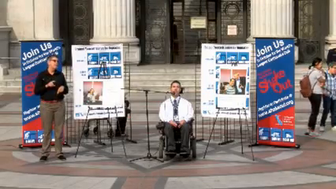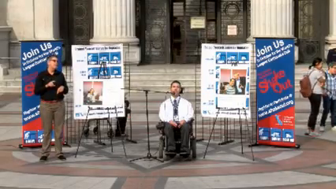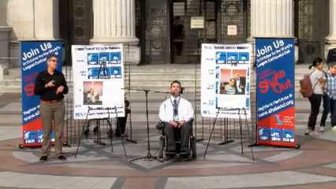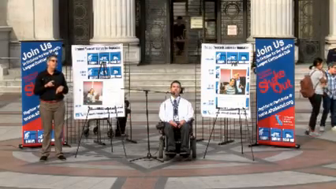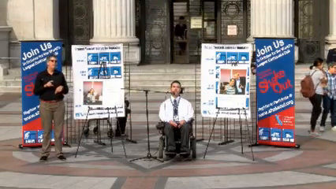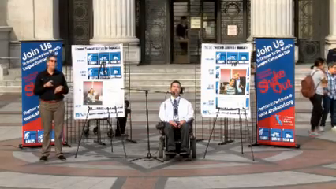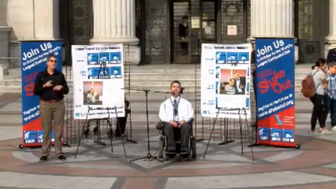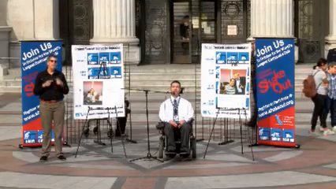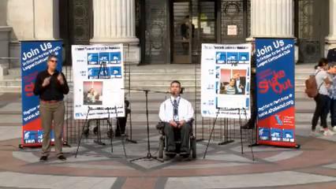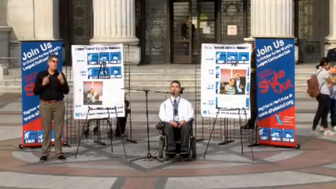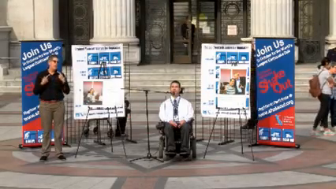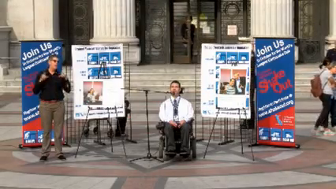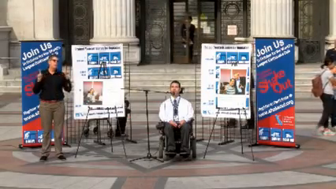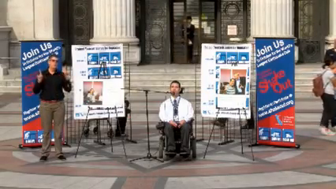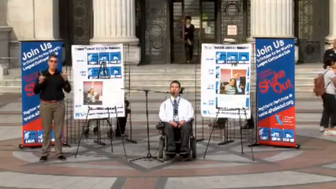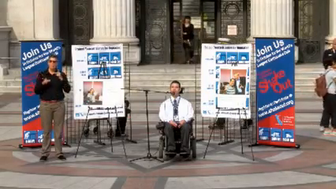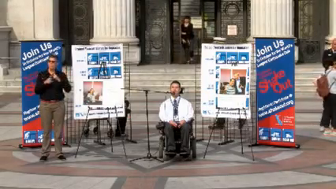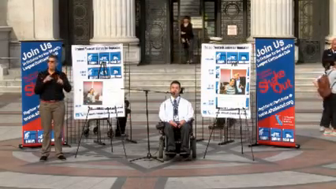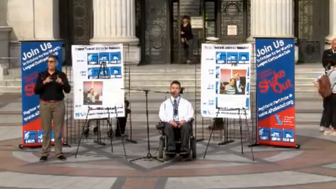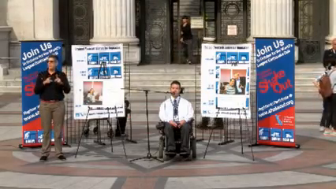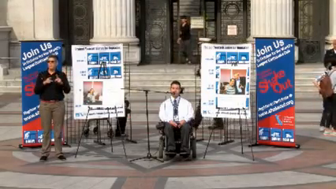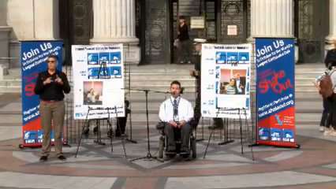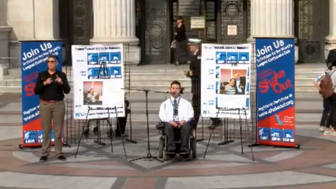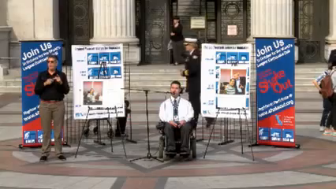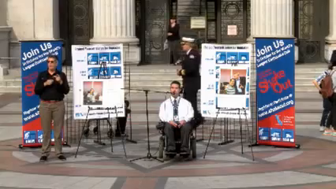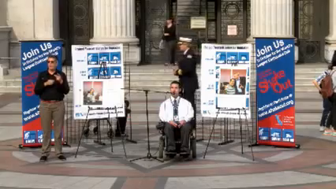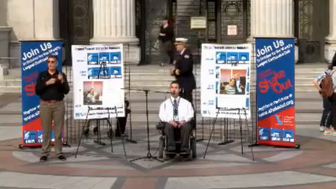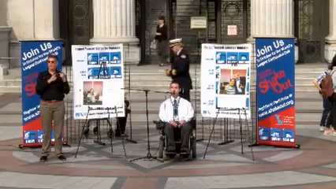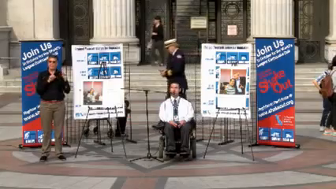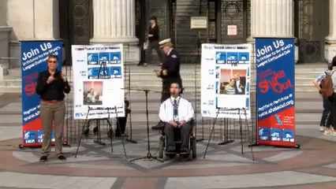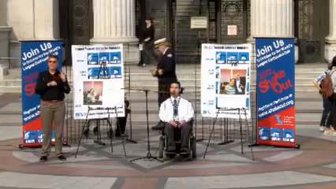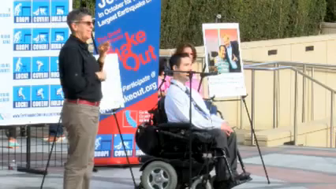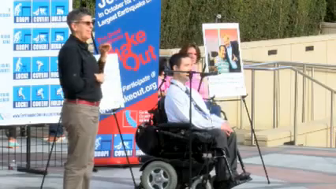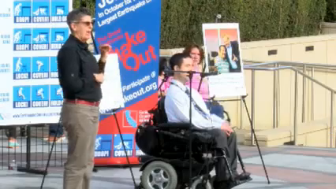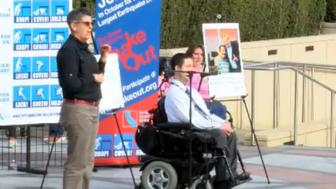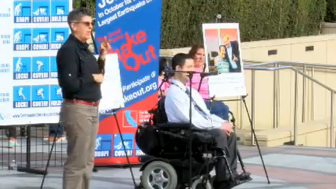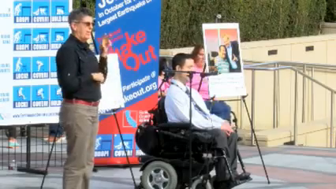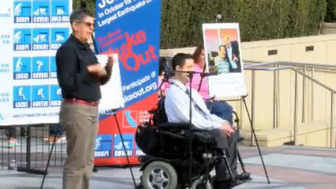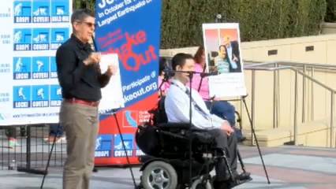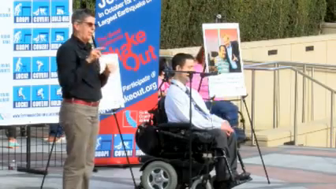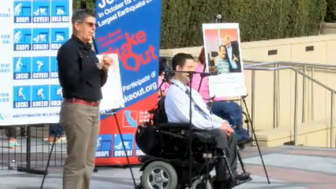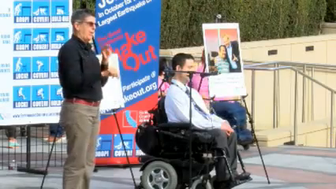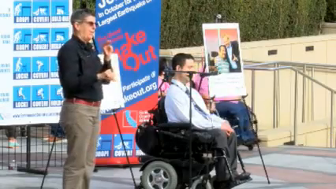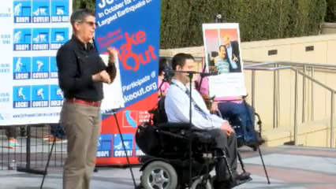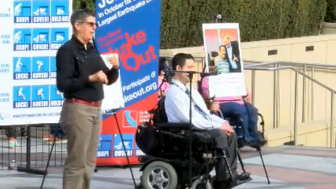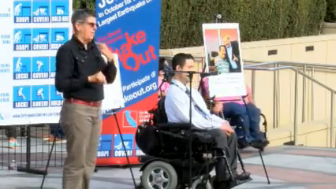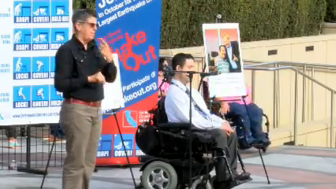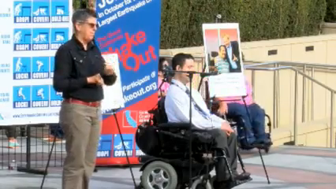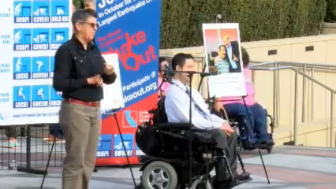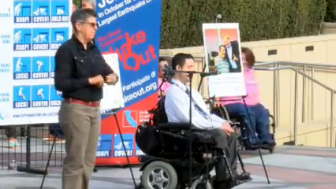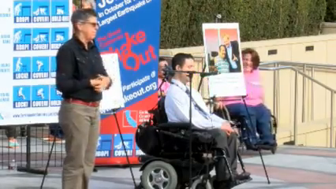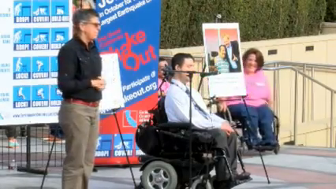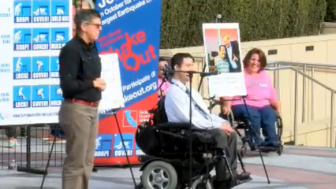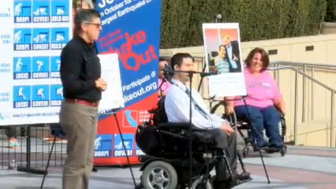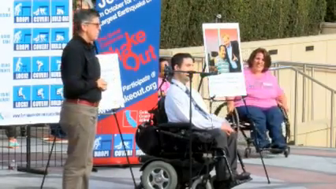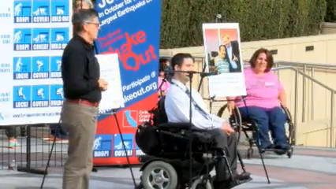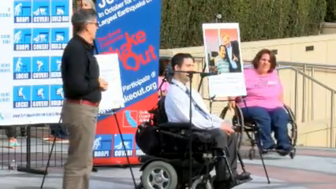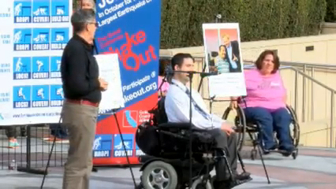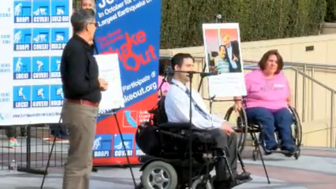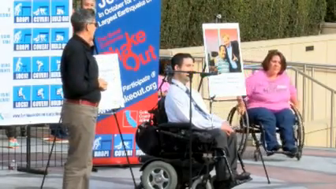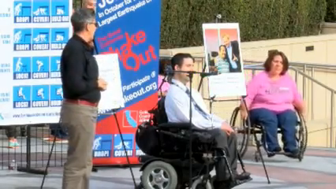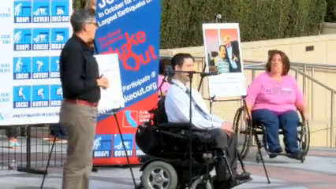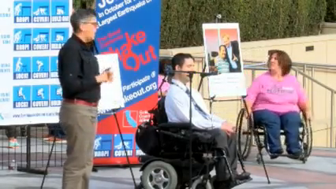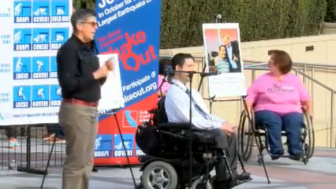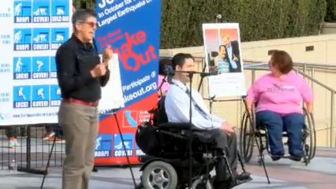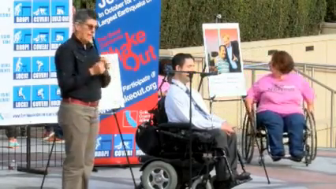professional success. No, no, no. And with every no,